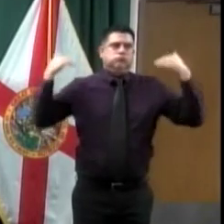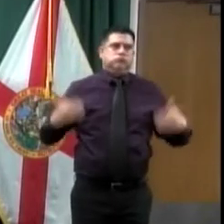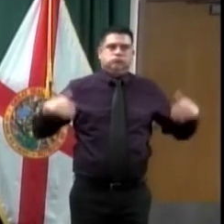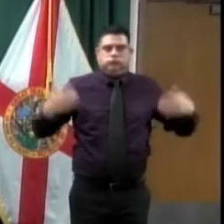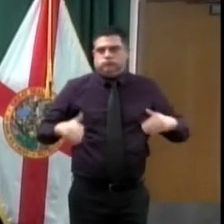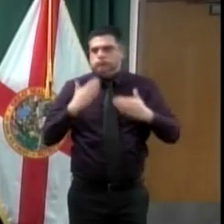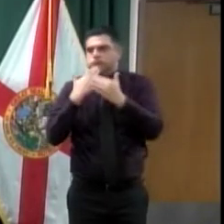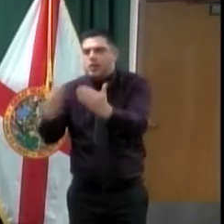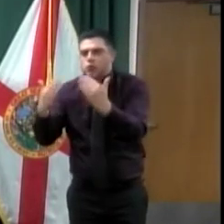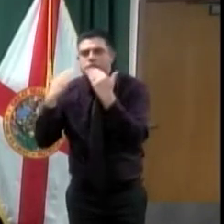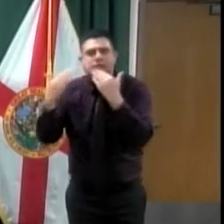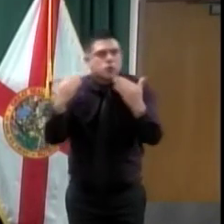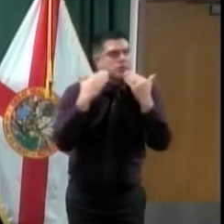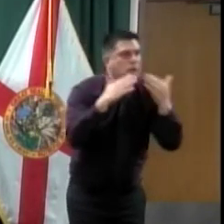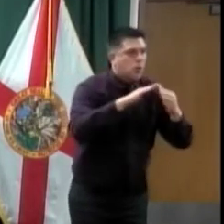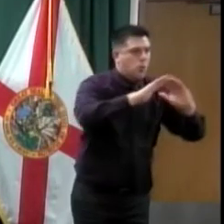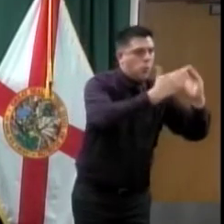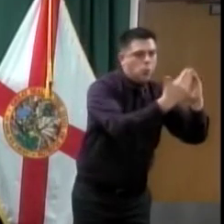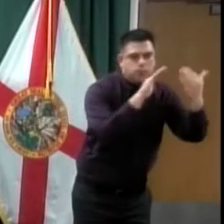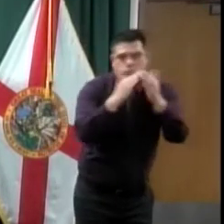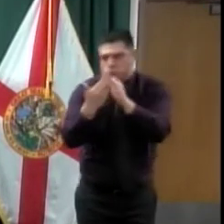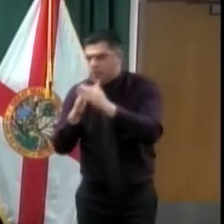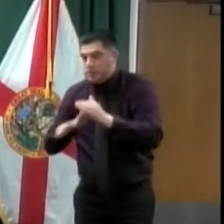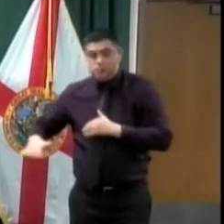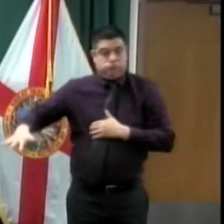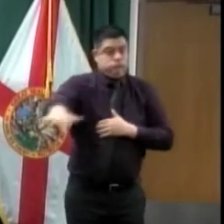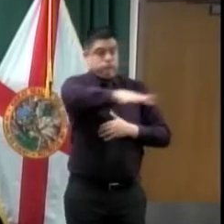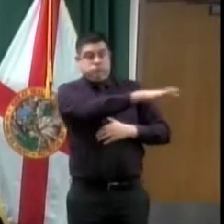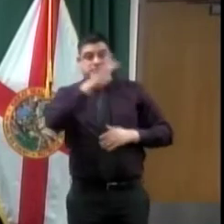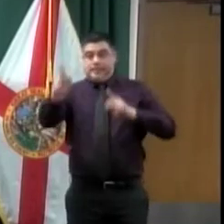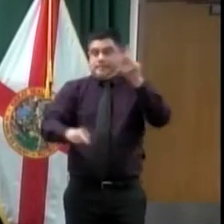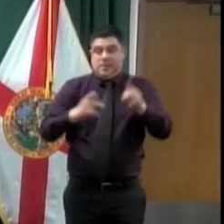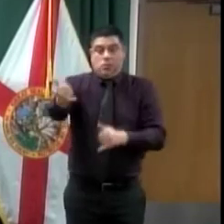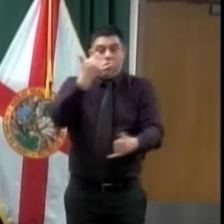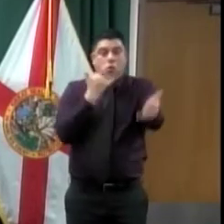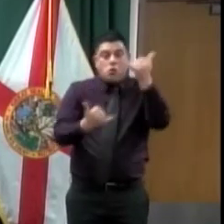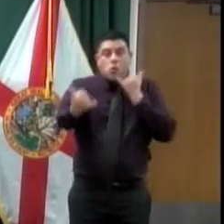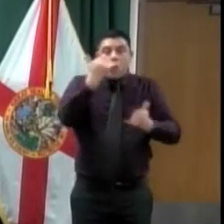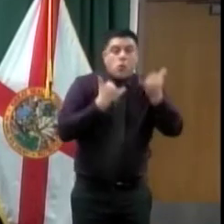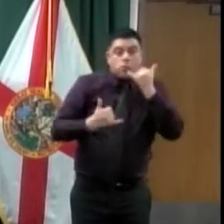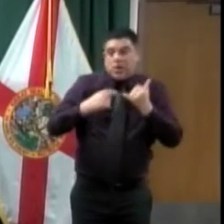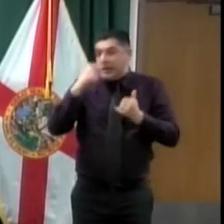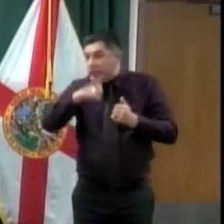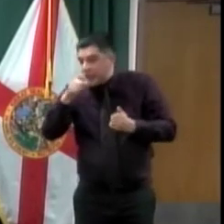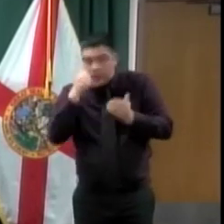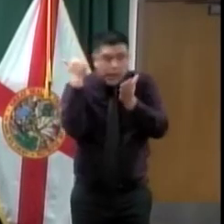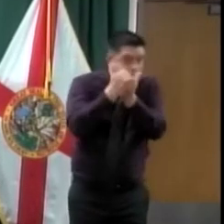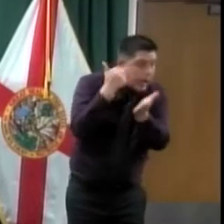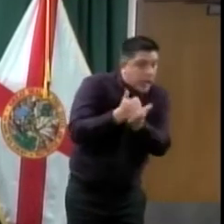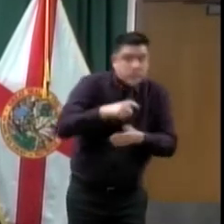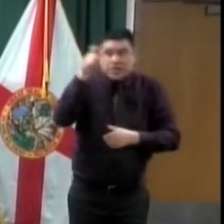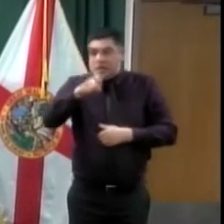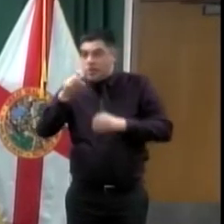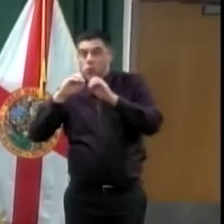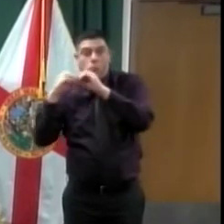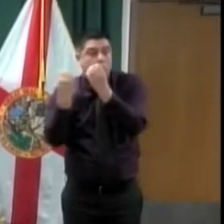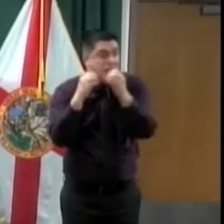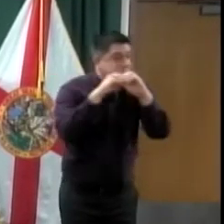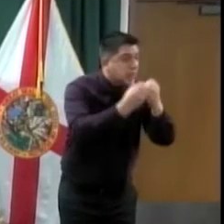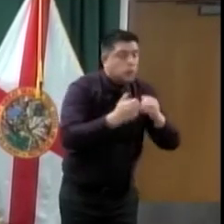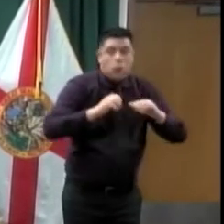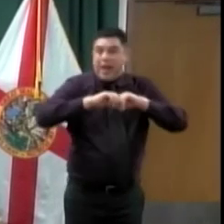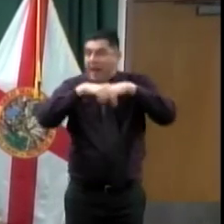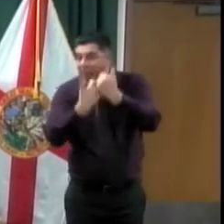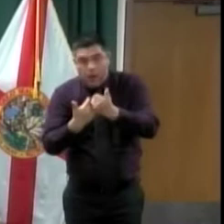of how can we help the Sharing Center on a regular basis as this pandemic continues. So the